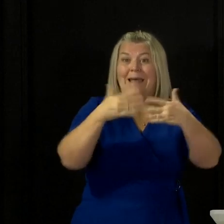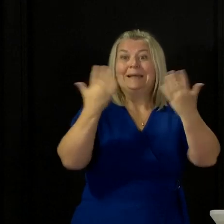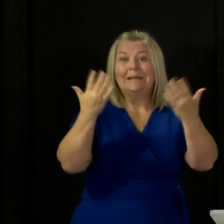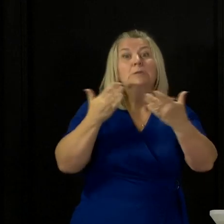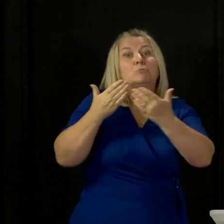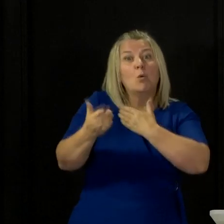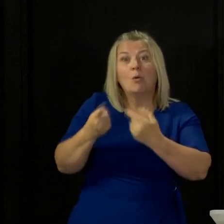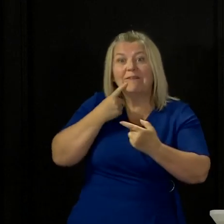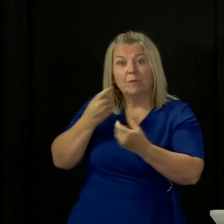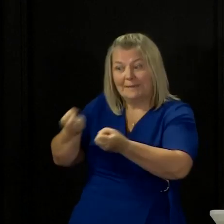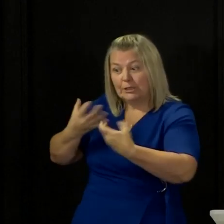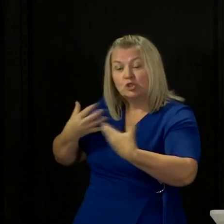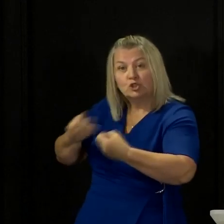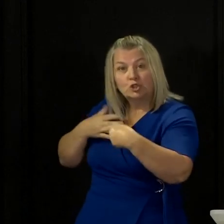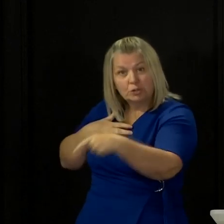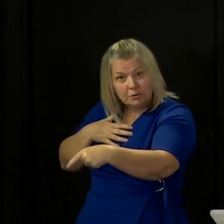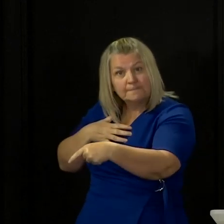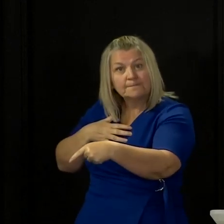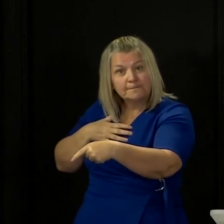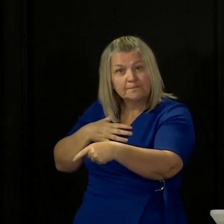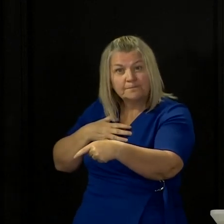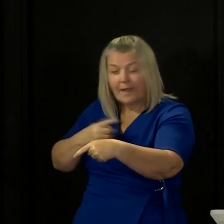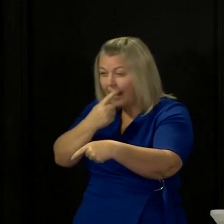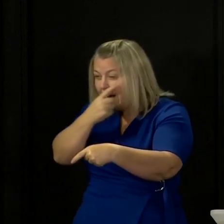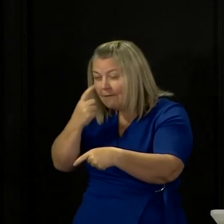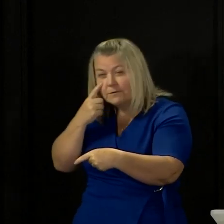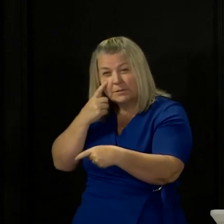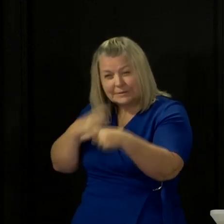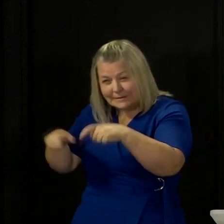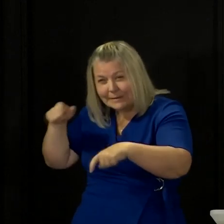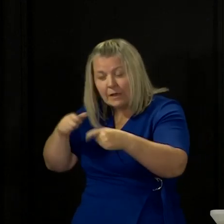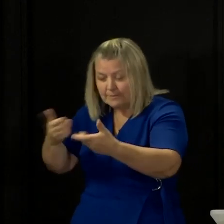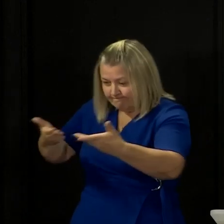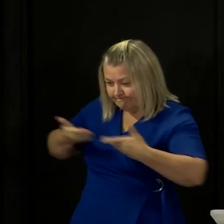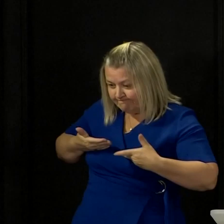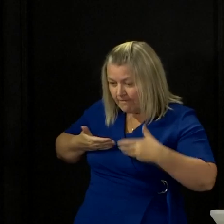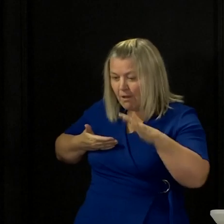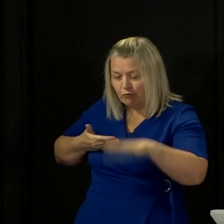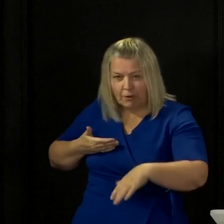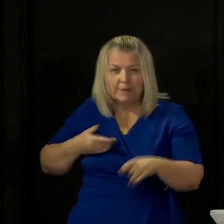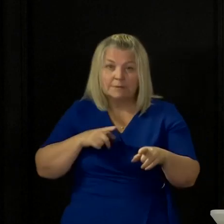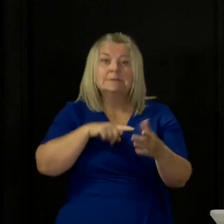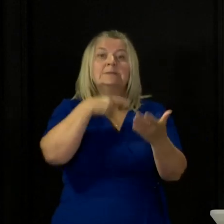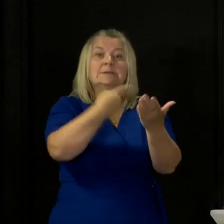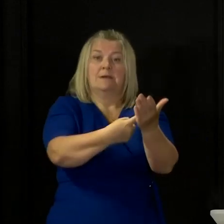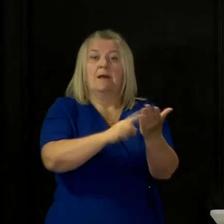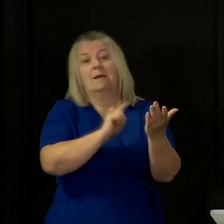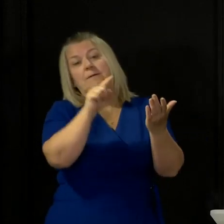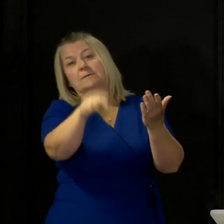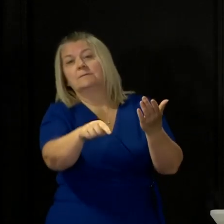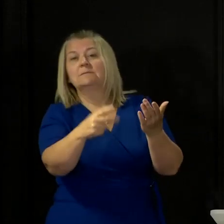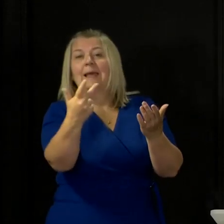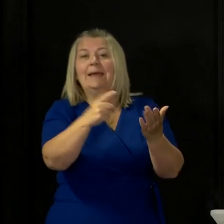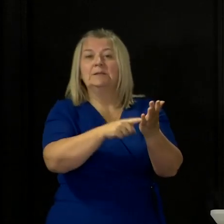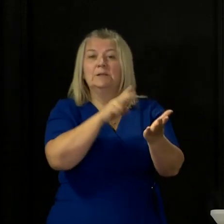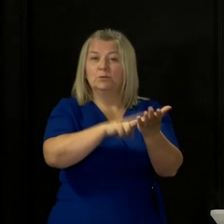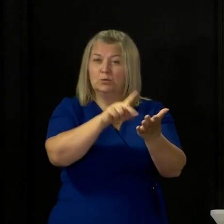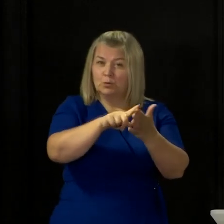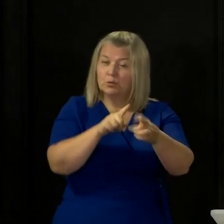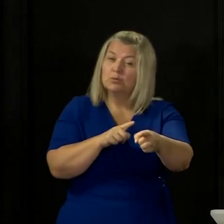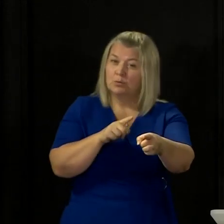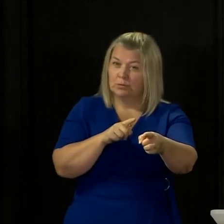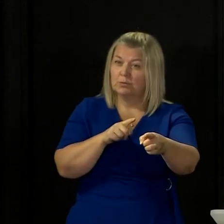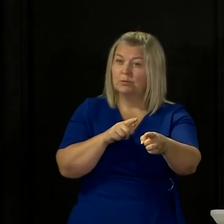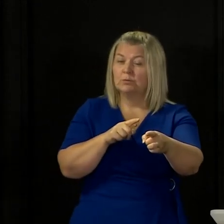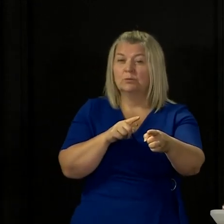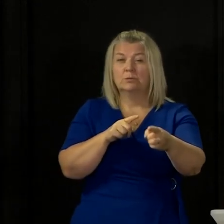that the suppression of the virus that we are seeing in the community continues and that some of the easing of the restrictions